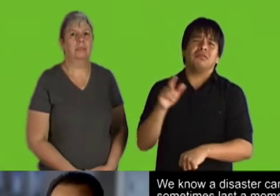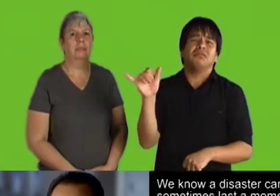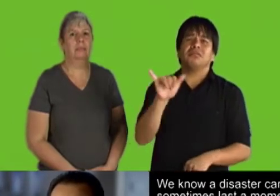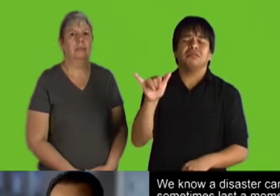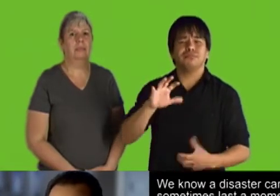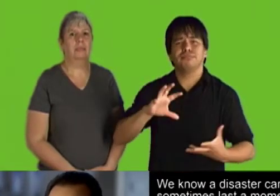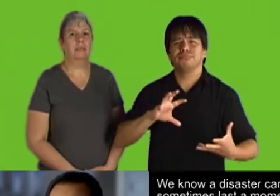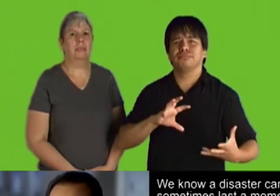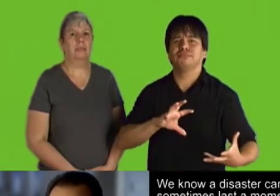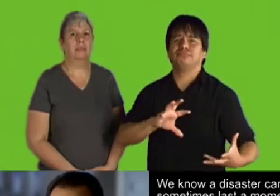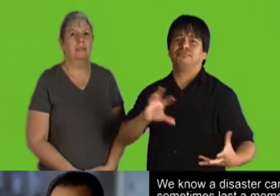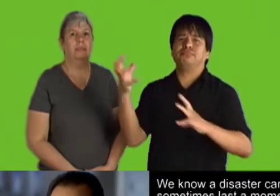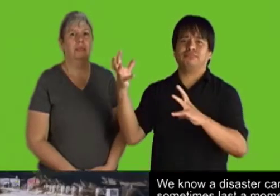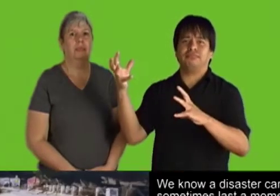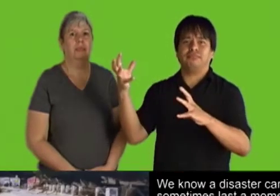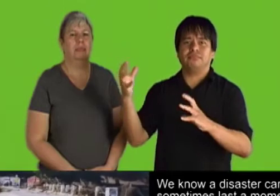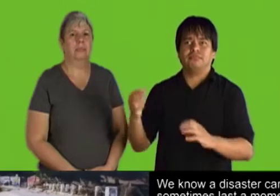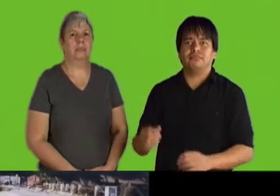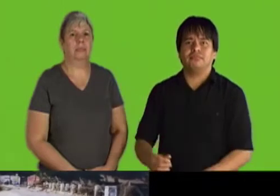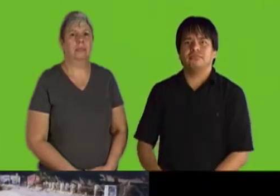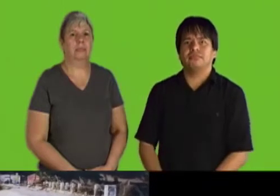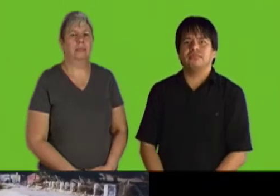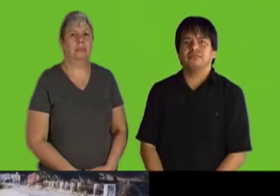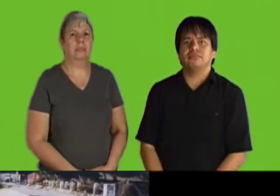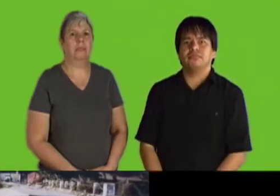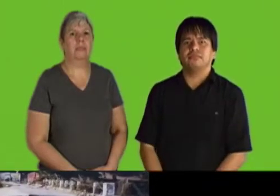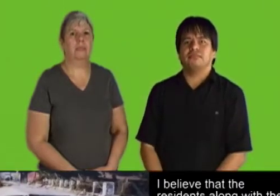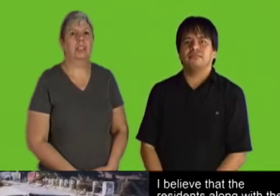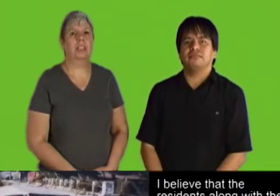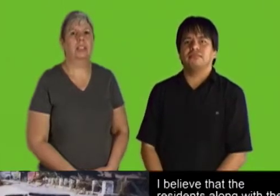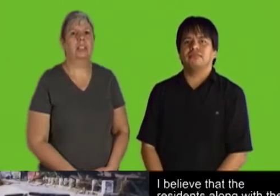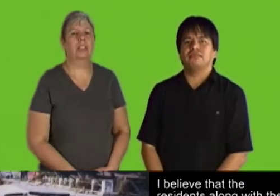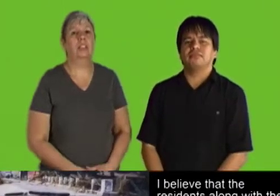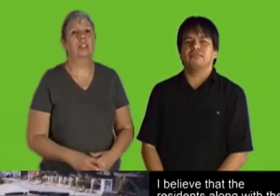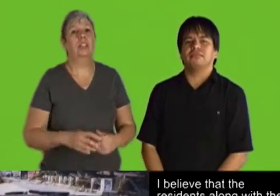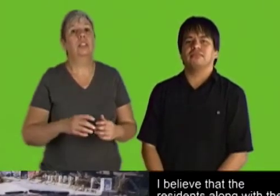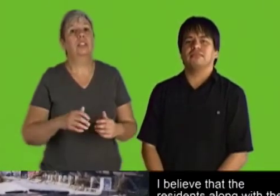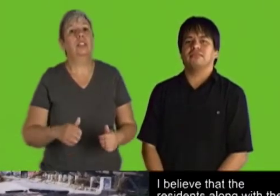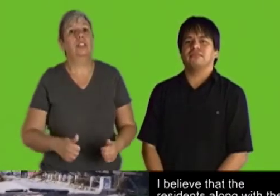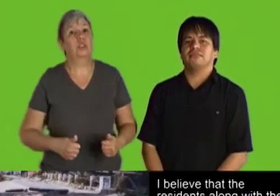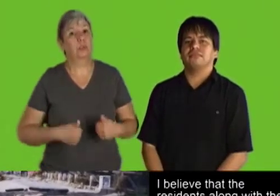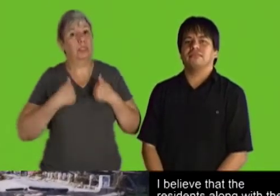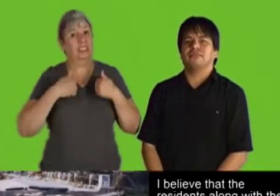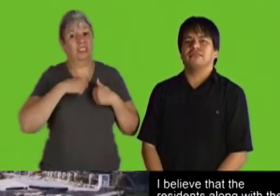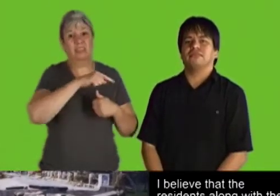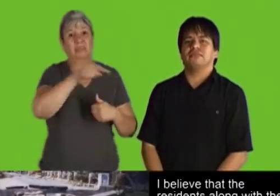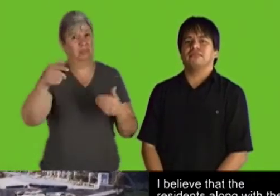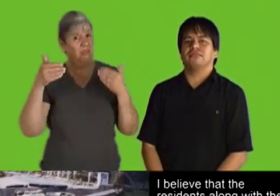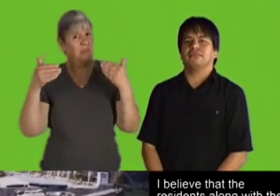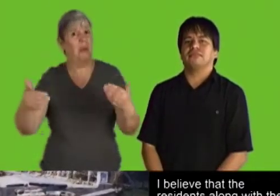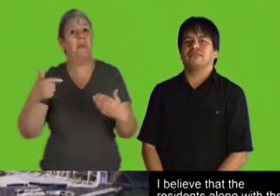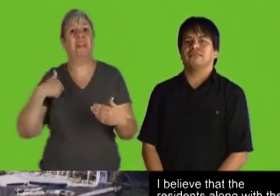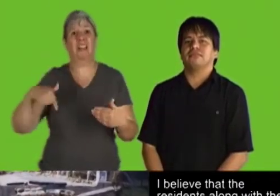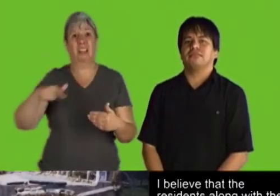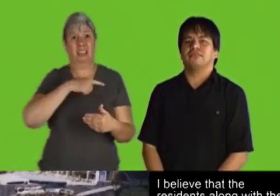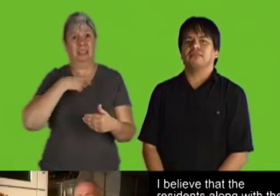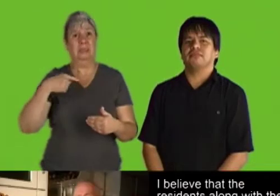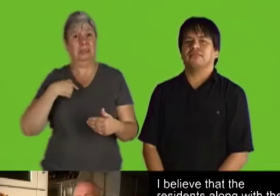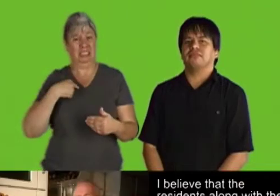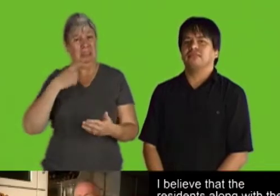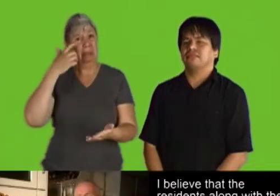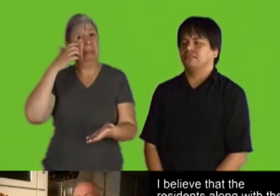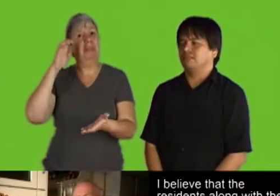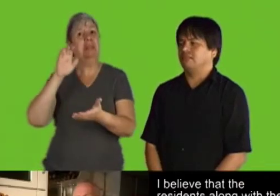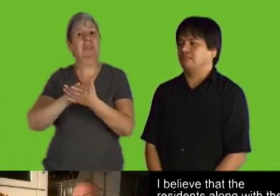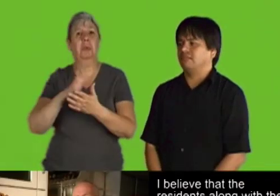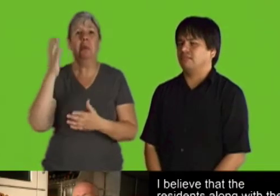is much longer than the same disaster. I believe that the residents, along with the rest of us,